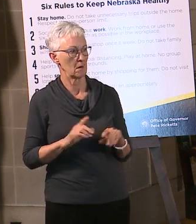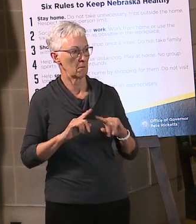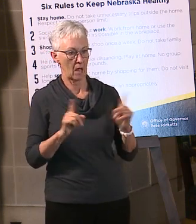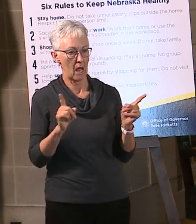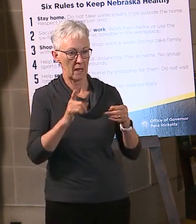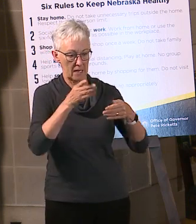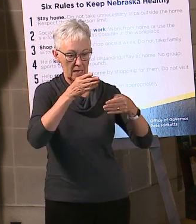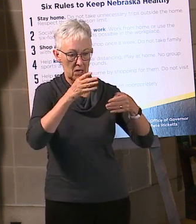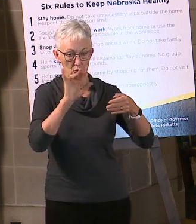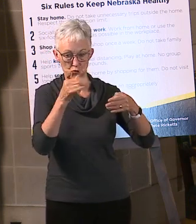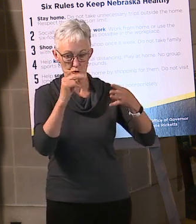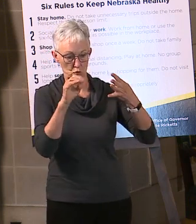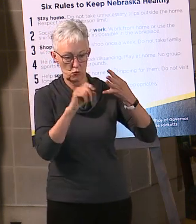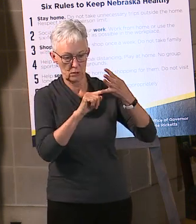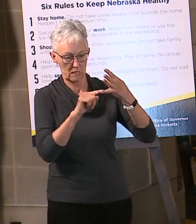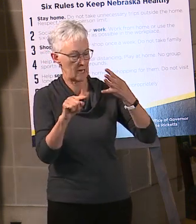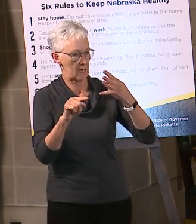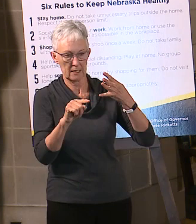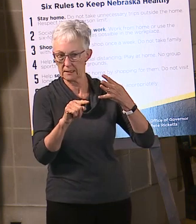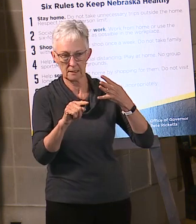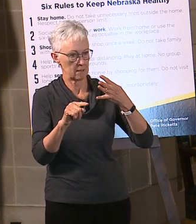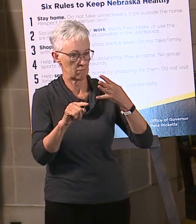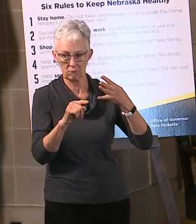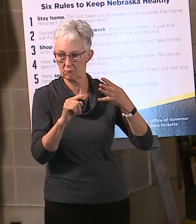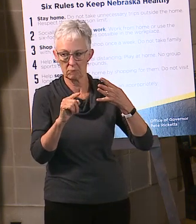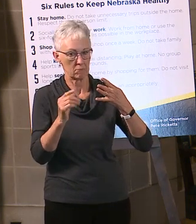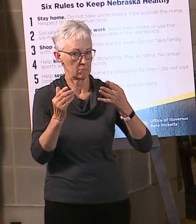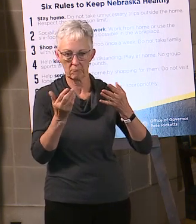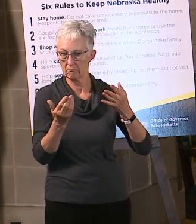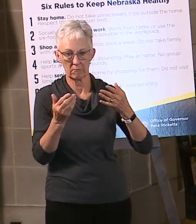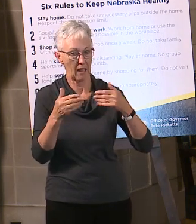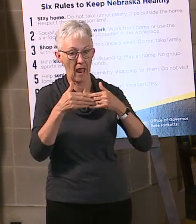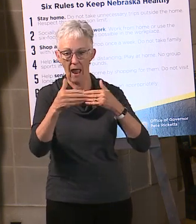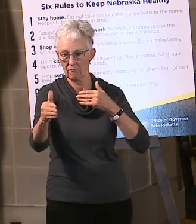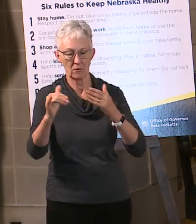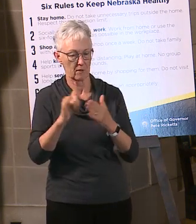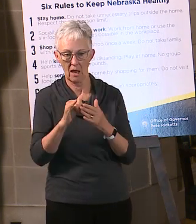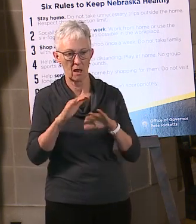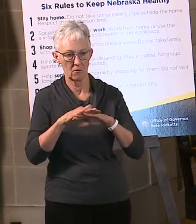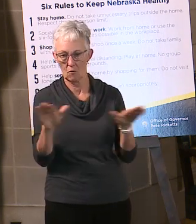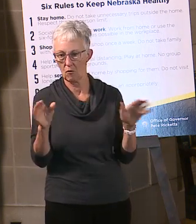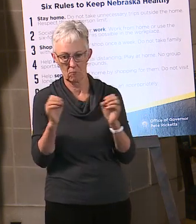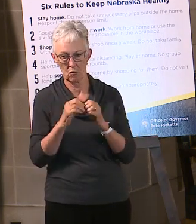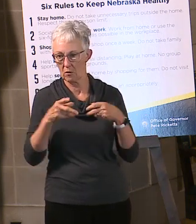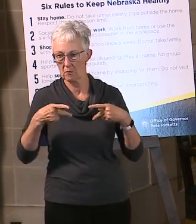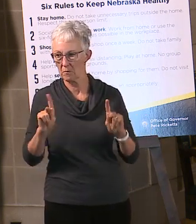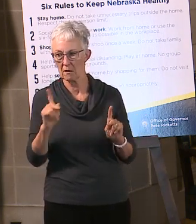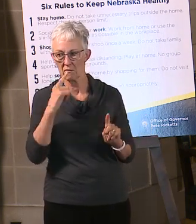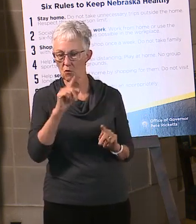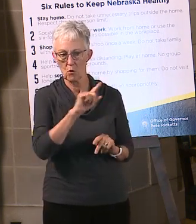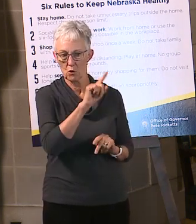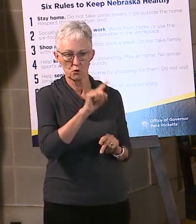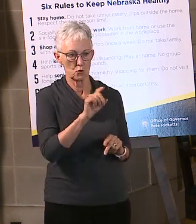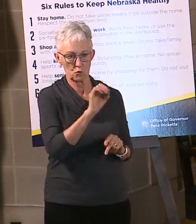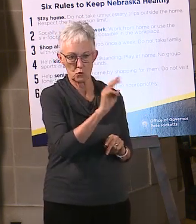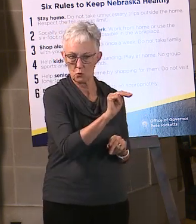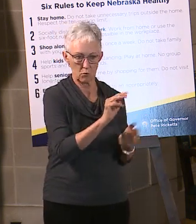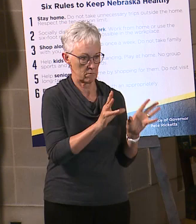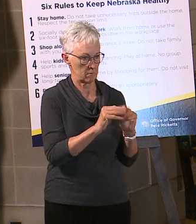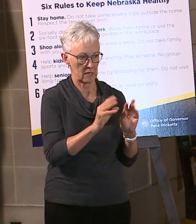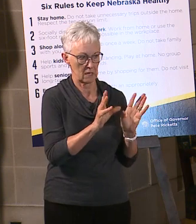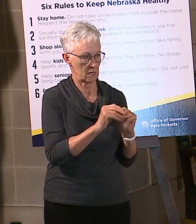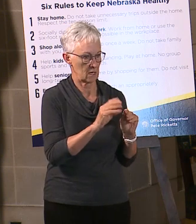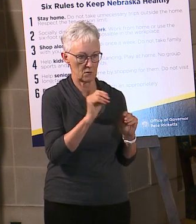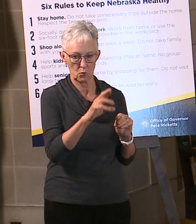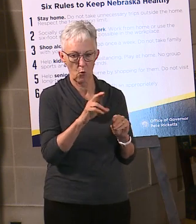beyond that. So those government entities that are using that right now with regard to their meetings are going to need to be thinking about over the course of the next